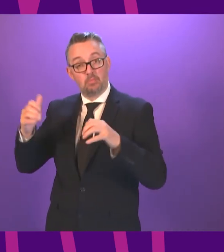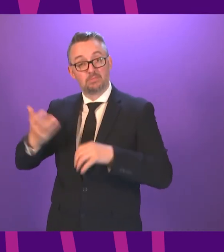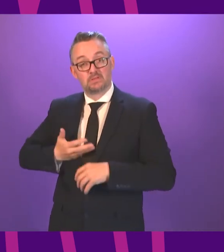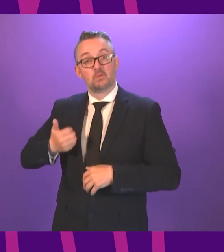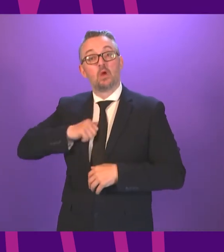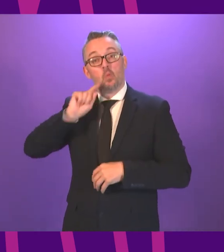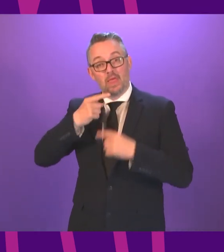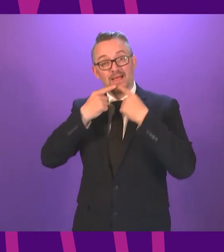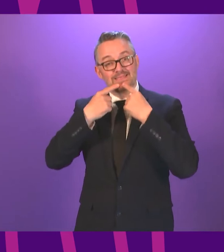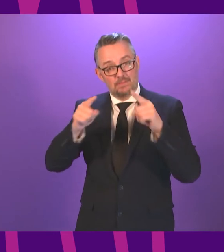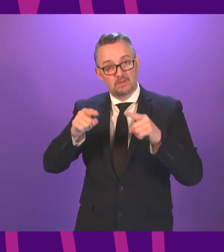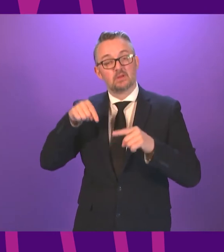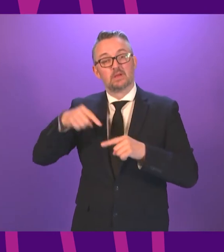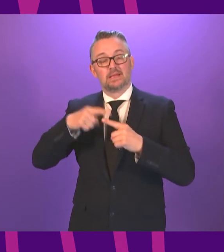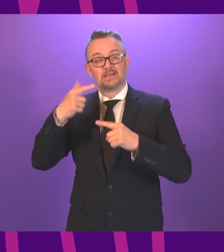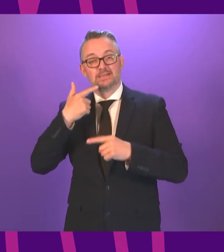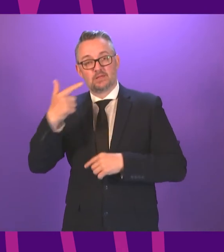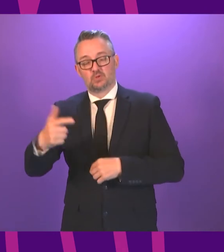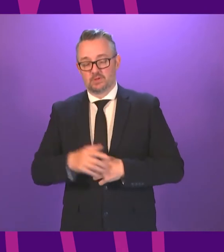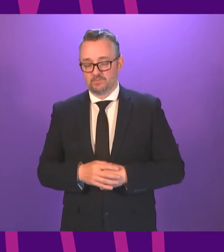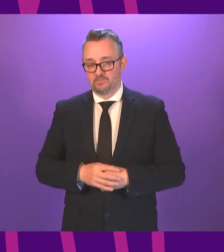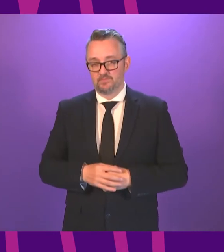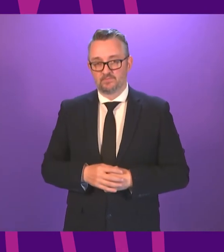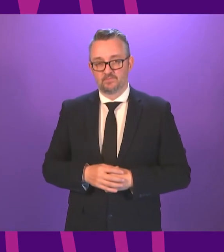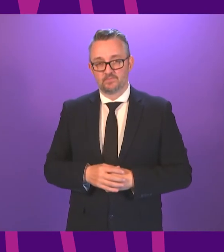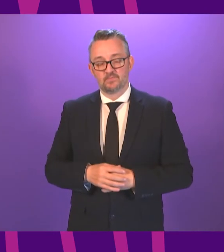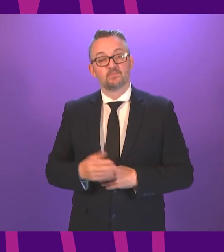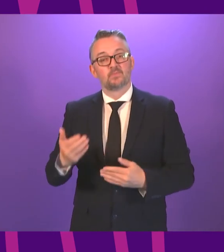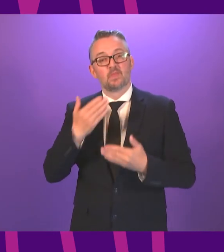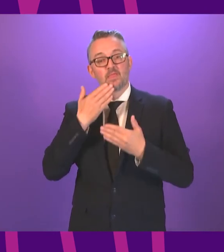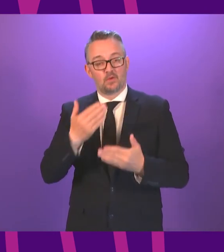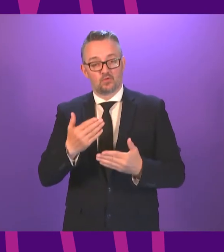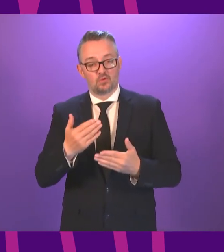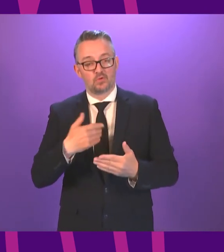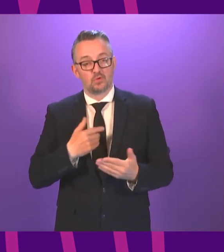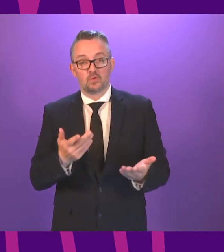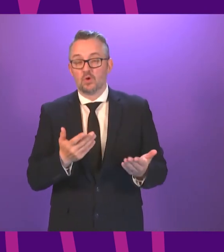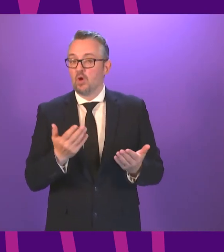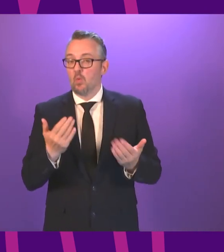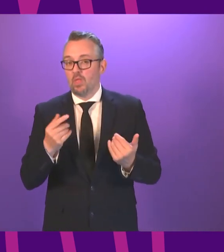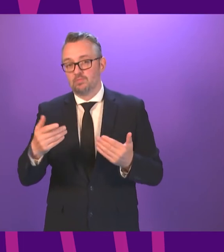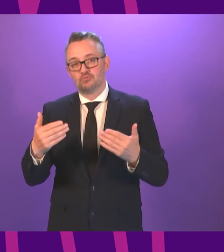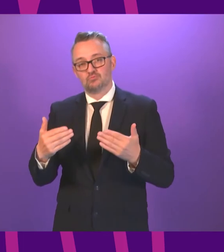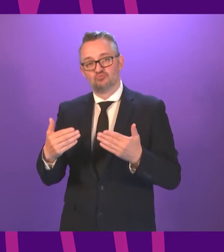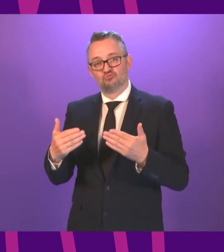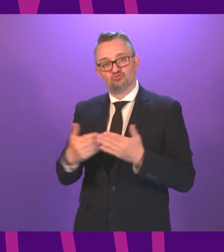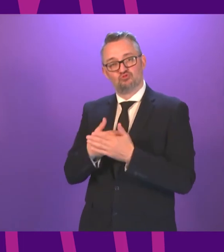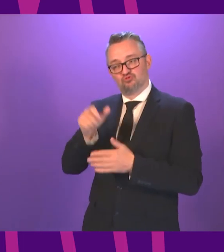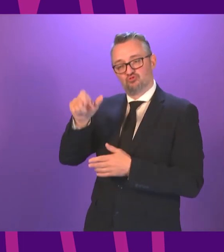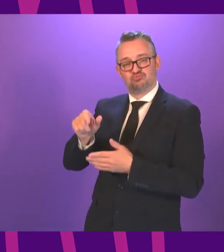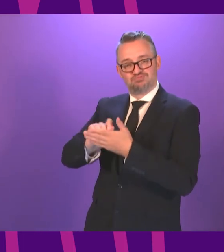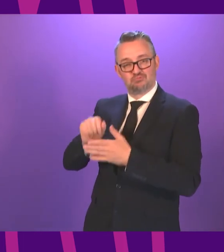to Parliament on this next week. Michael Mara. Michael Thank you, Prosecuting Officer. I welcome the new Cabinet Secretary to our role.